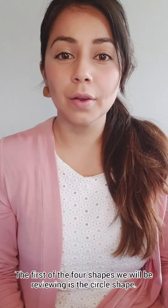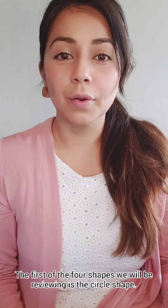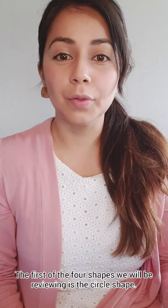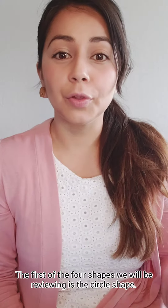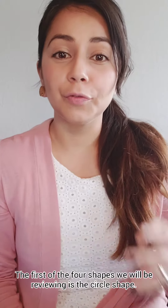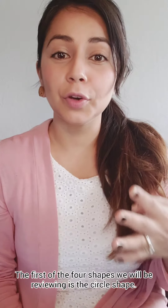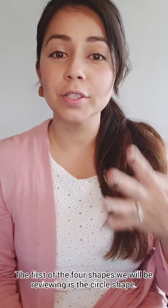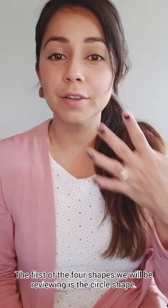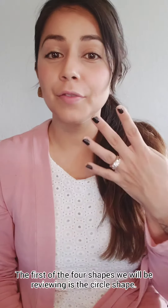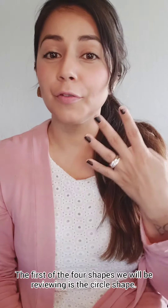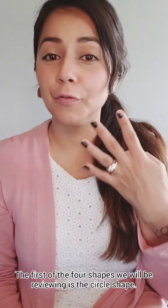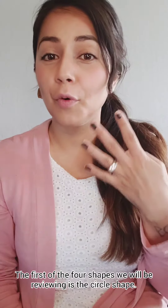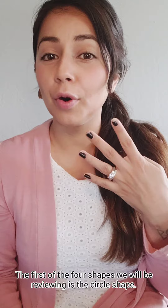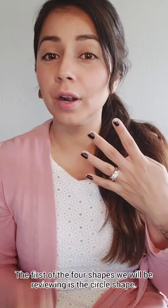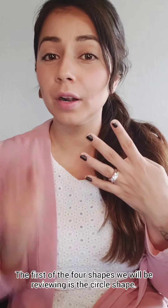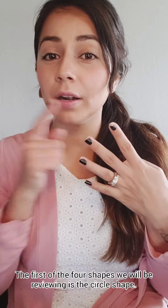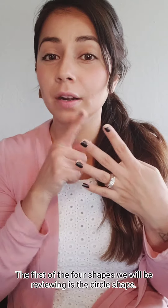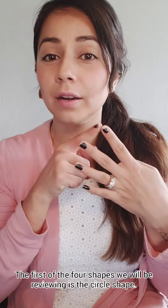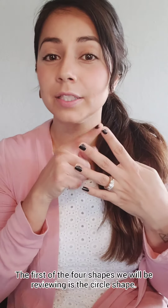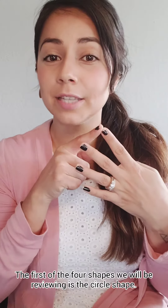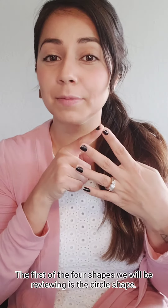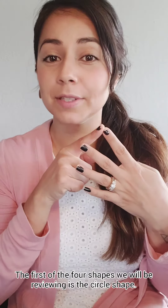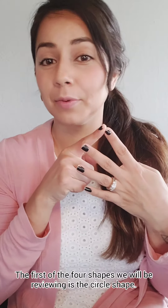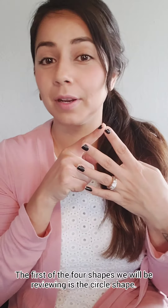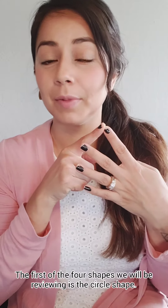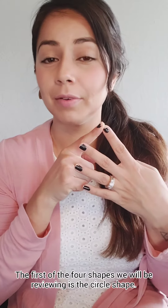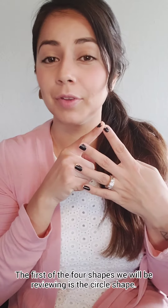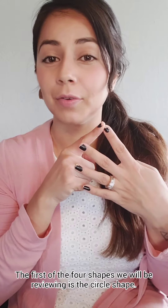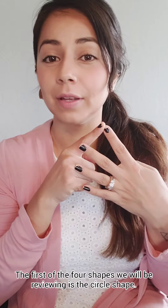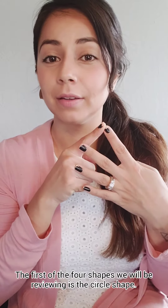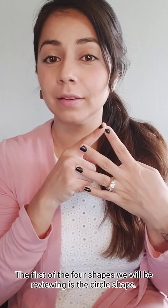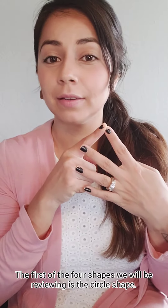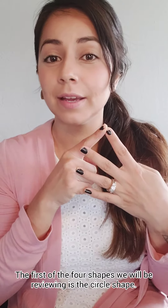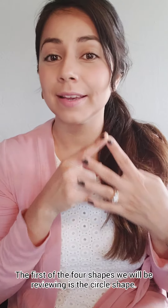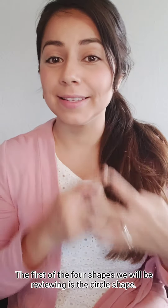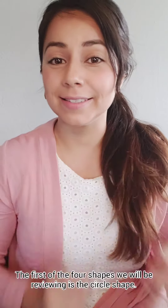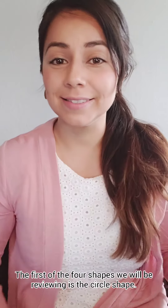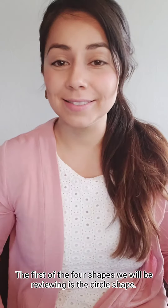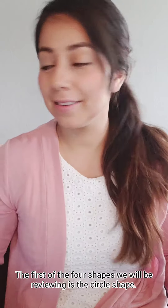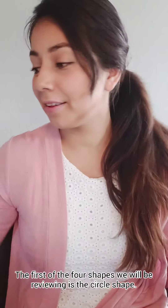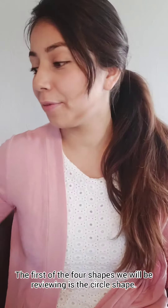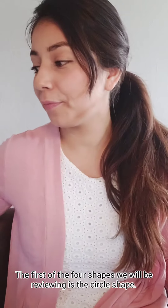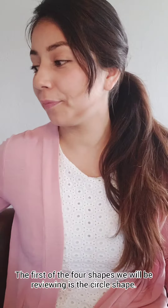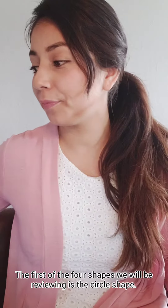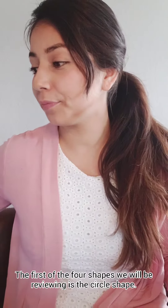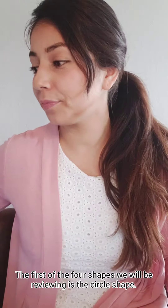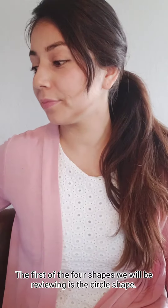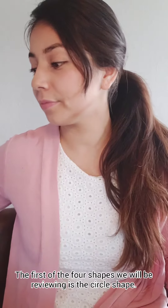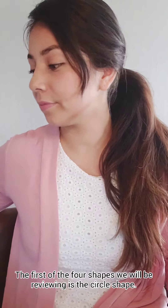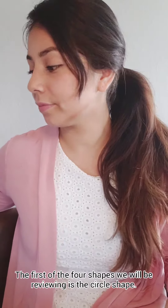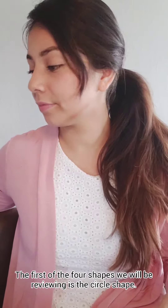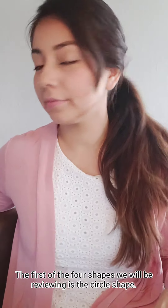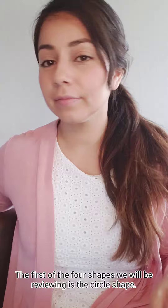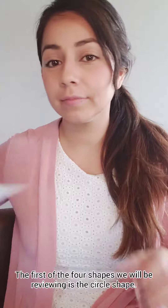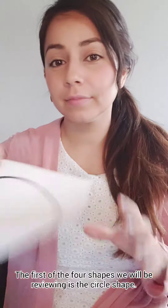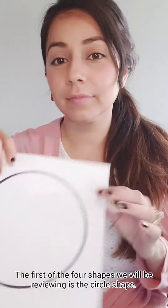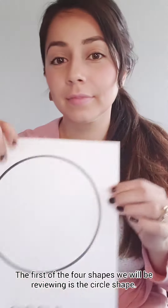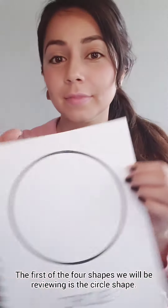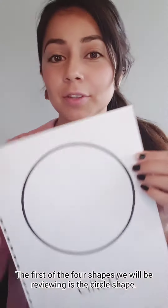The first of the four shapes that we're going to be reviewing is the